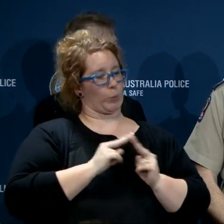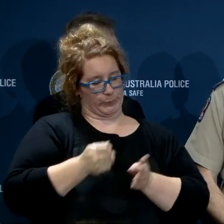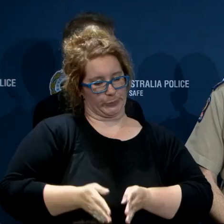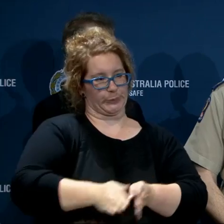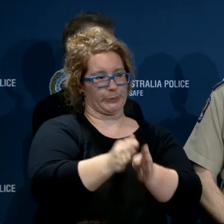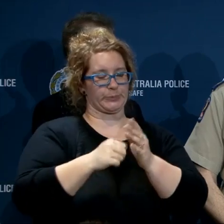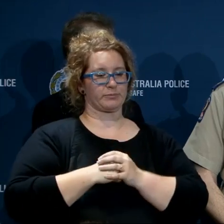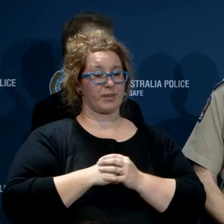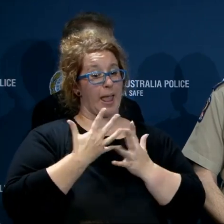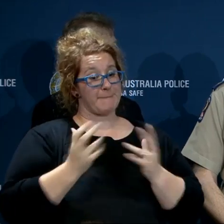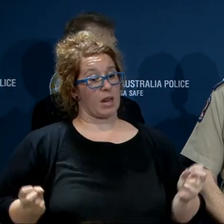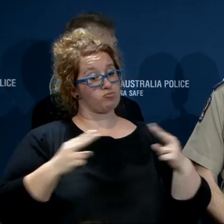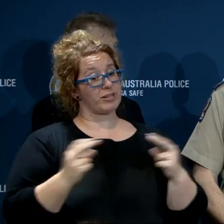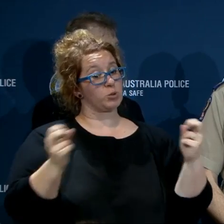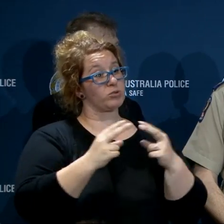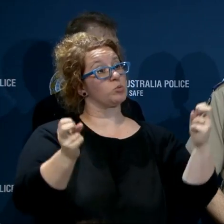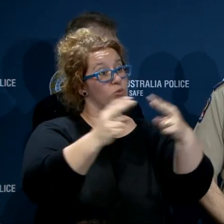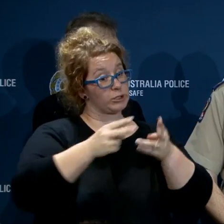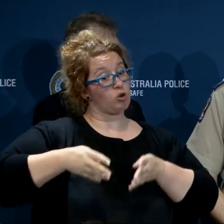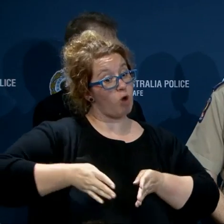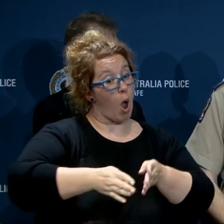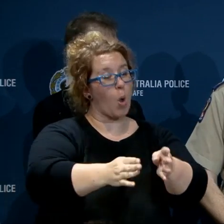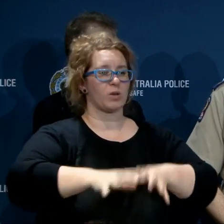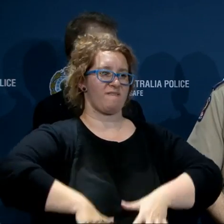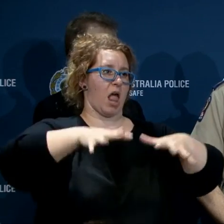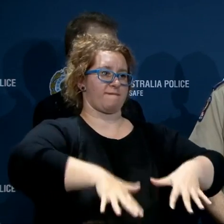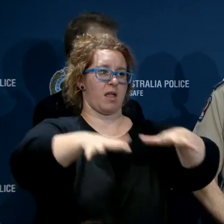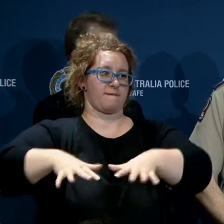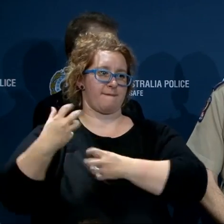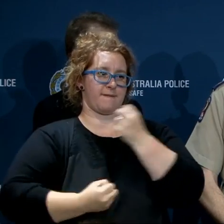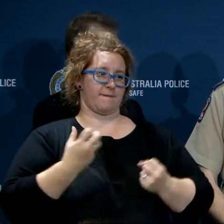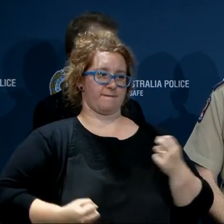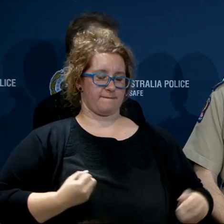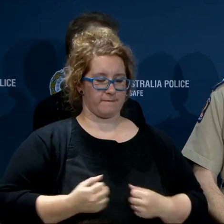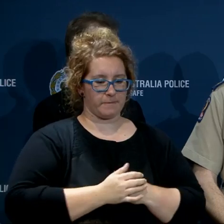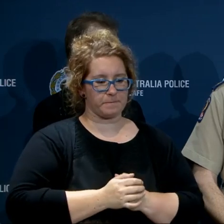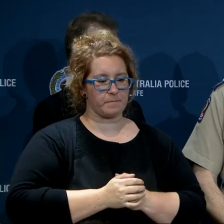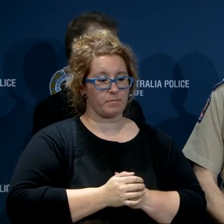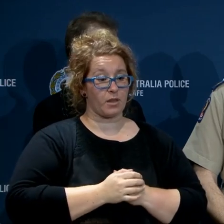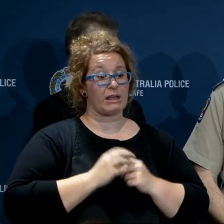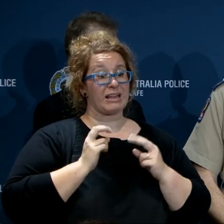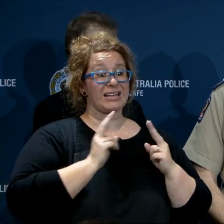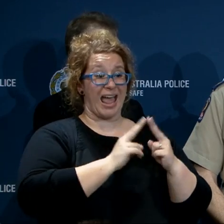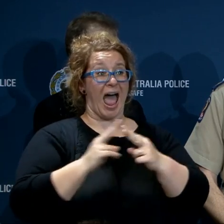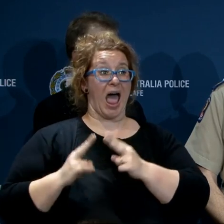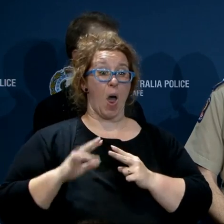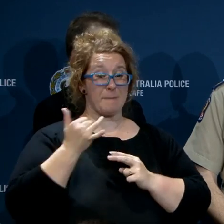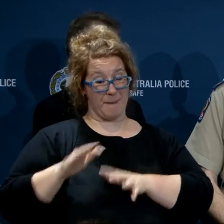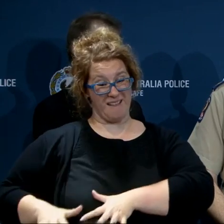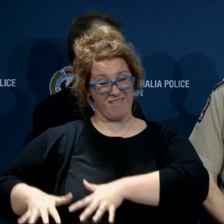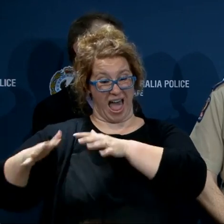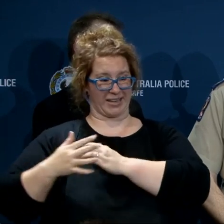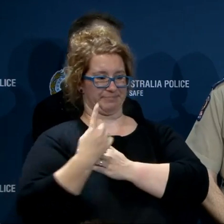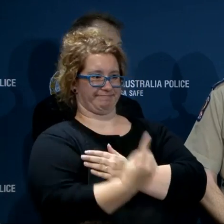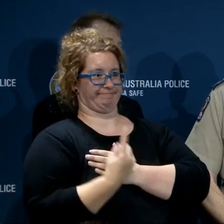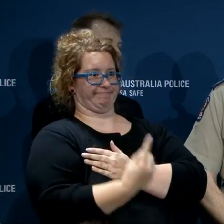footbridges and roads have been impacted. We understand that the town is at risk of isolation and the community has